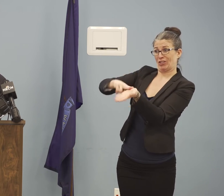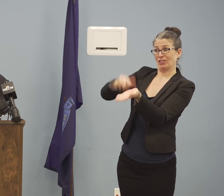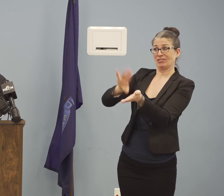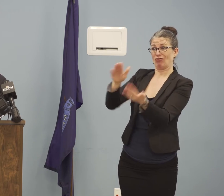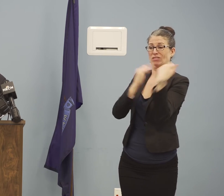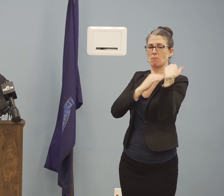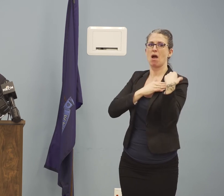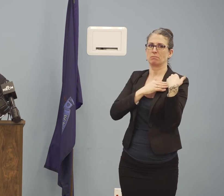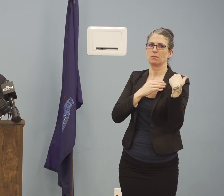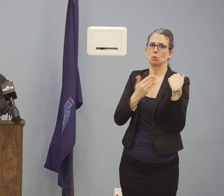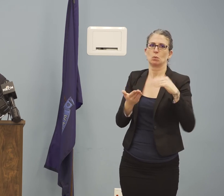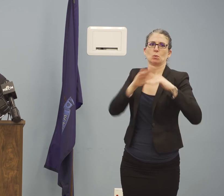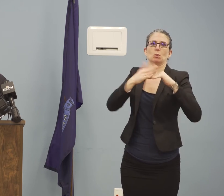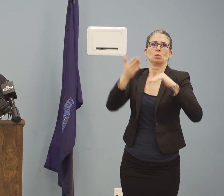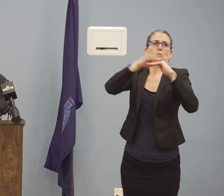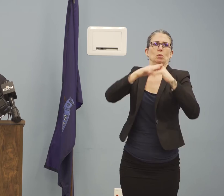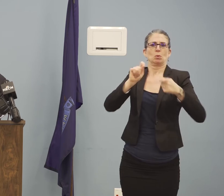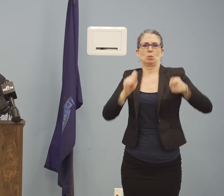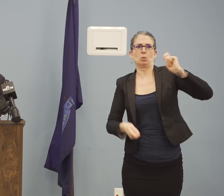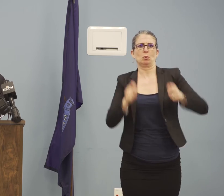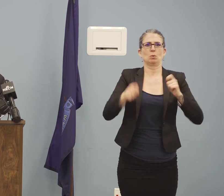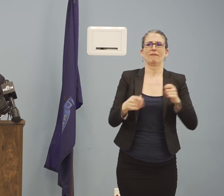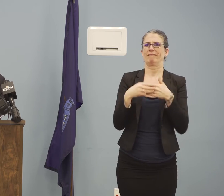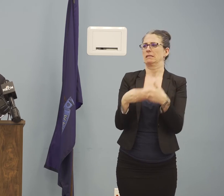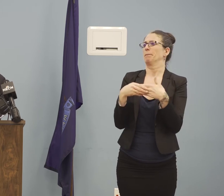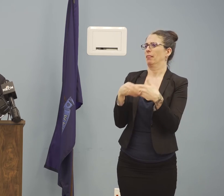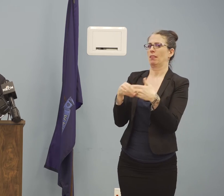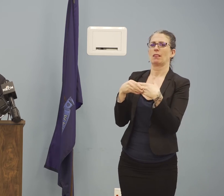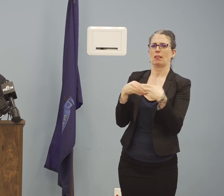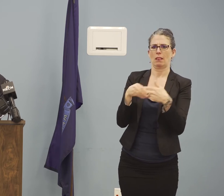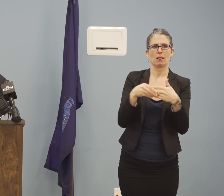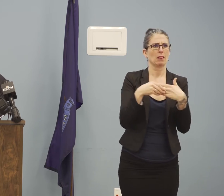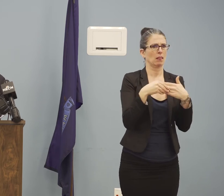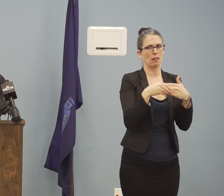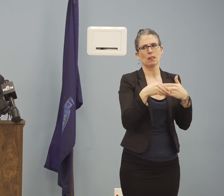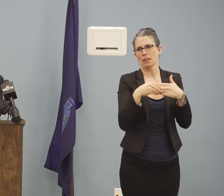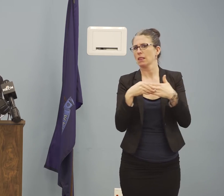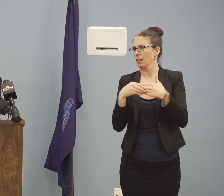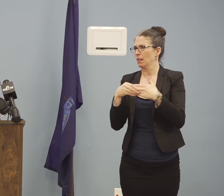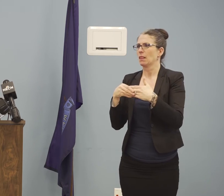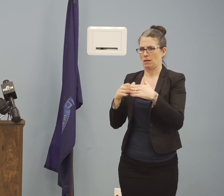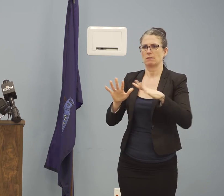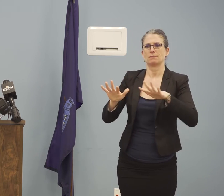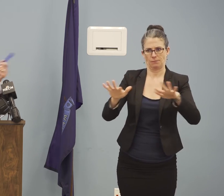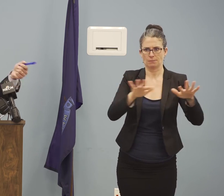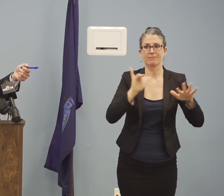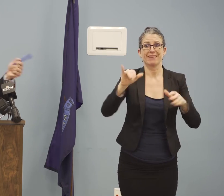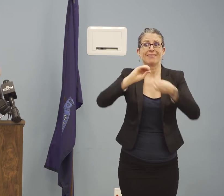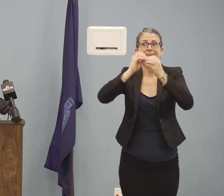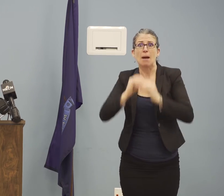exactly what our target number is, but we're looking at all options and then looking to staff appropriately.